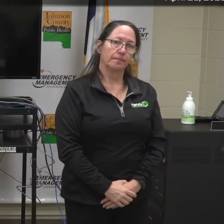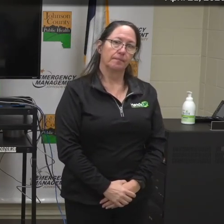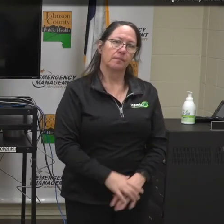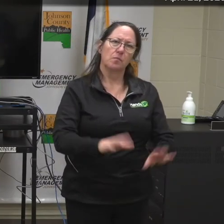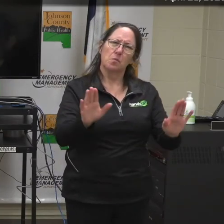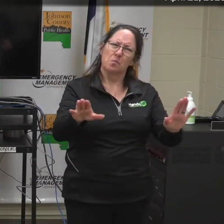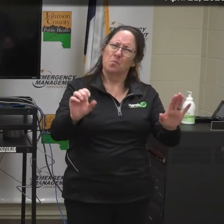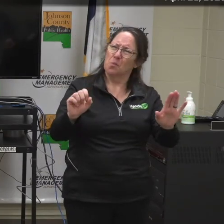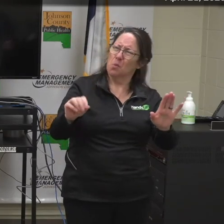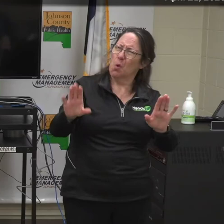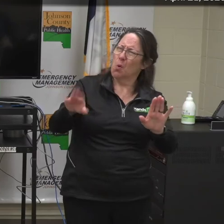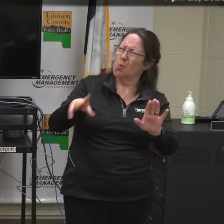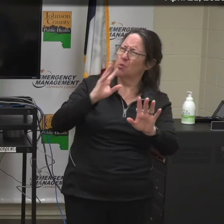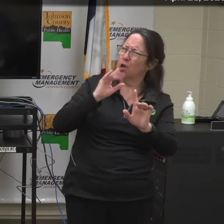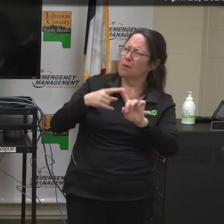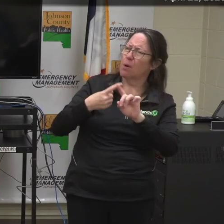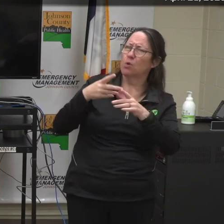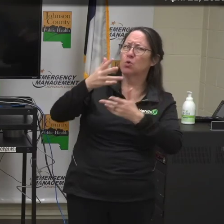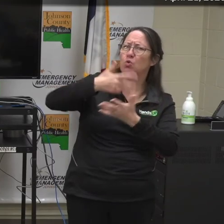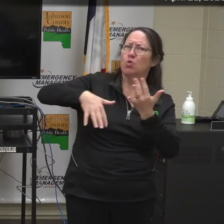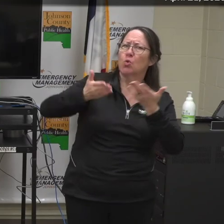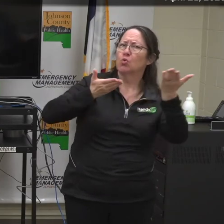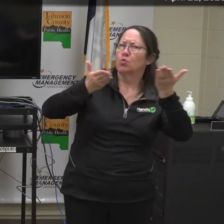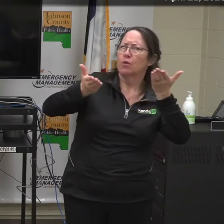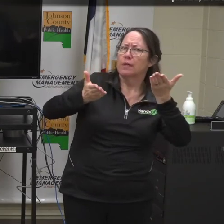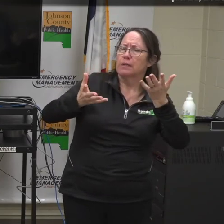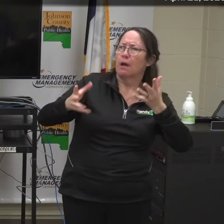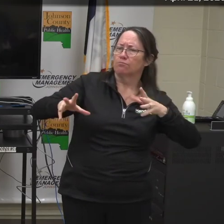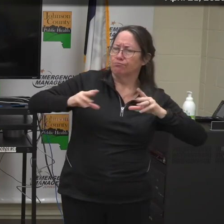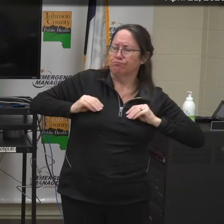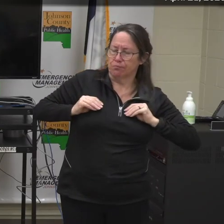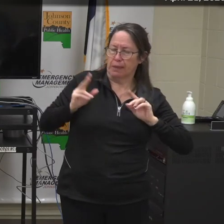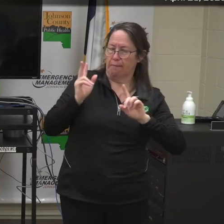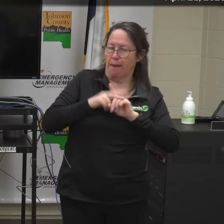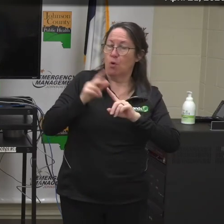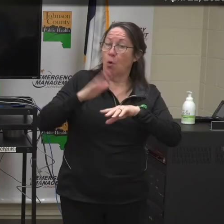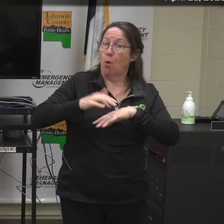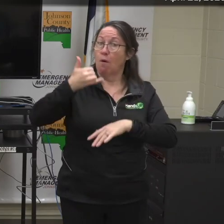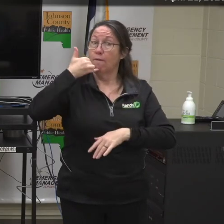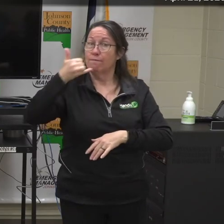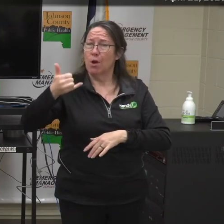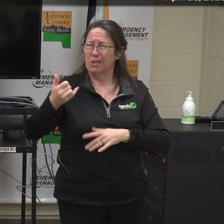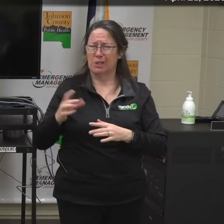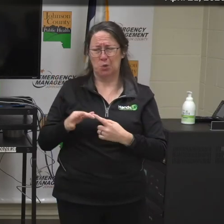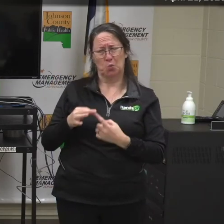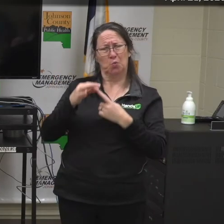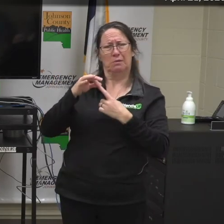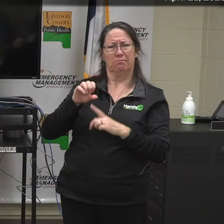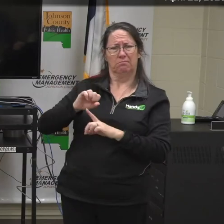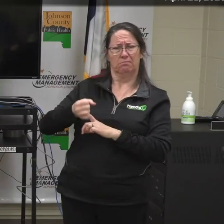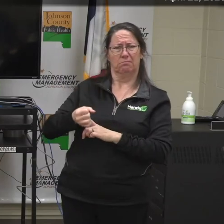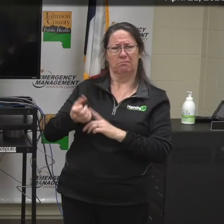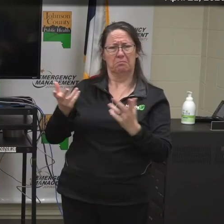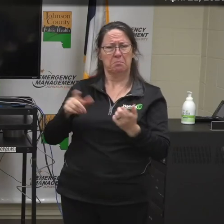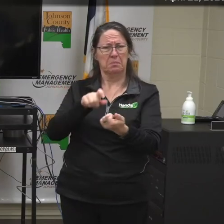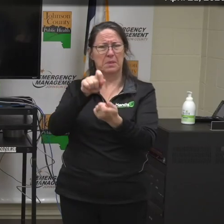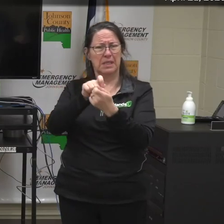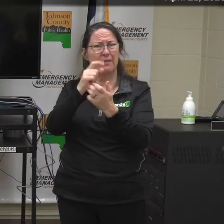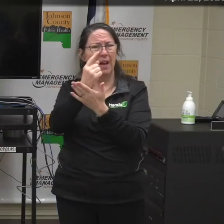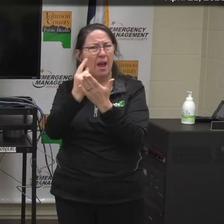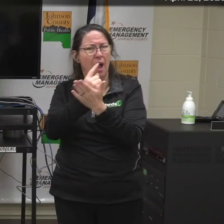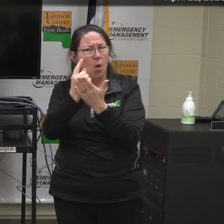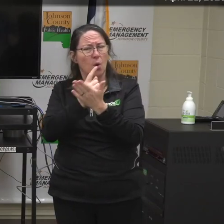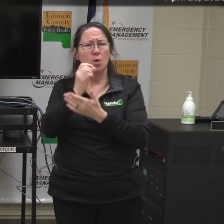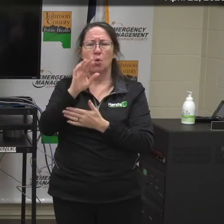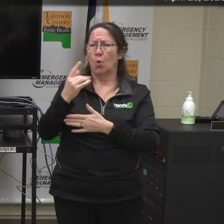So Lynette, you mentioned that Social Services is taking applications over the phone now, which is a little different. Are there specific hours